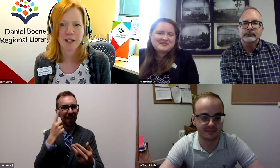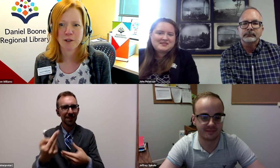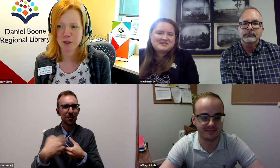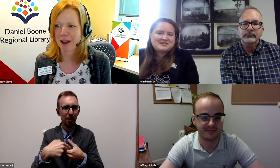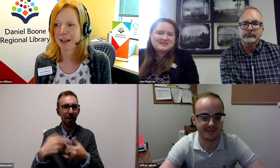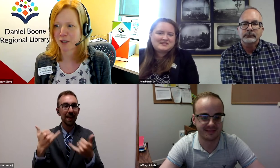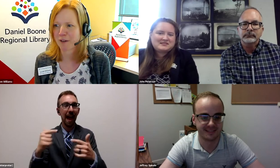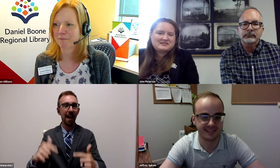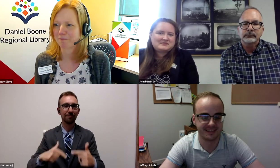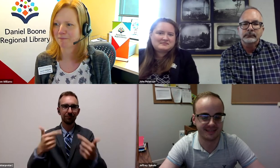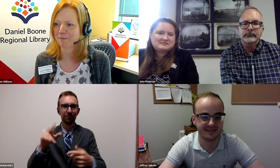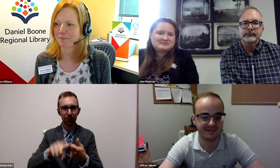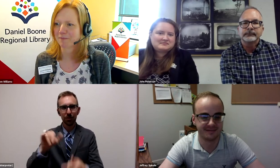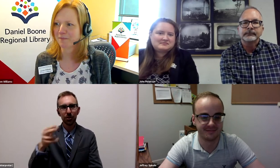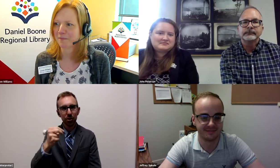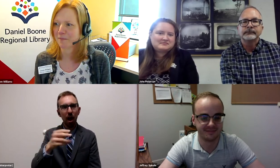over to John and Jeffrey.